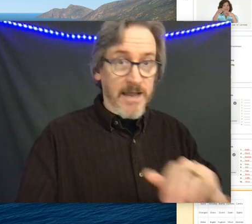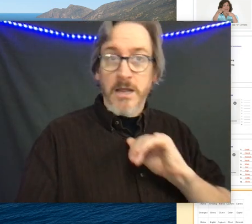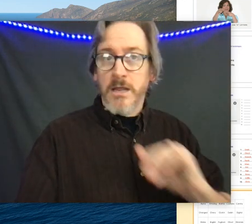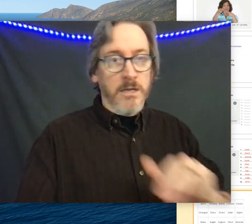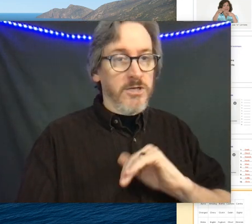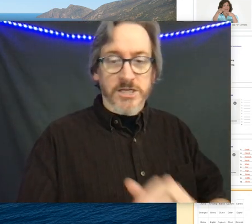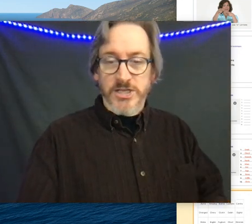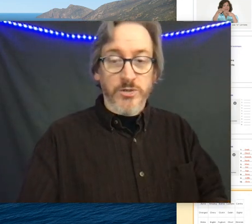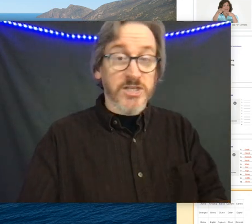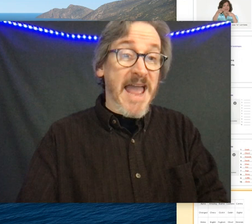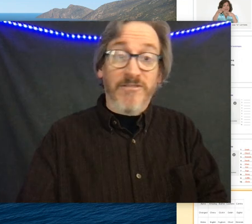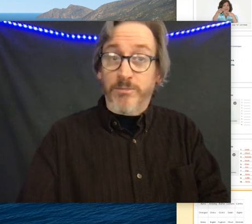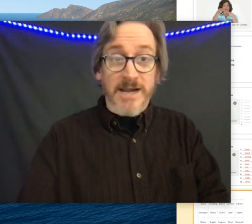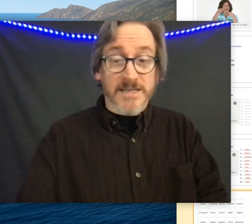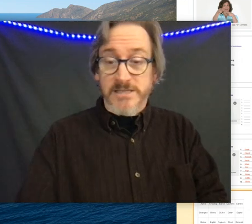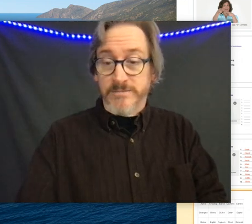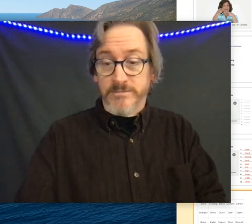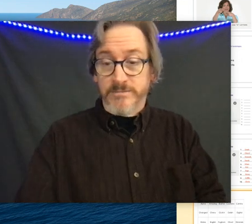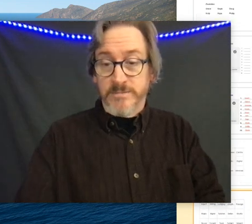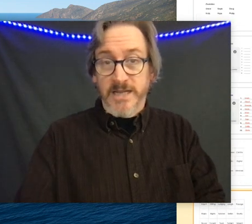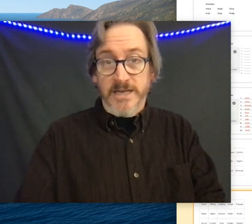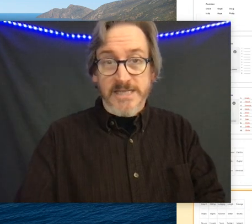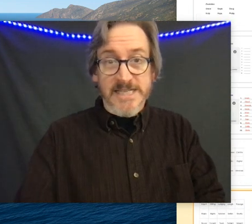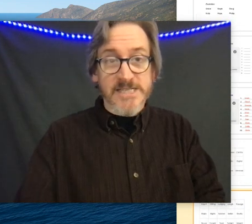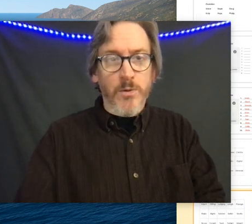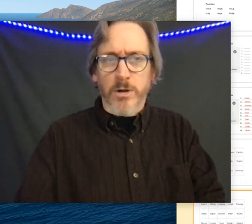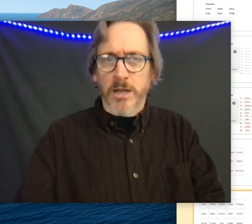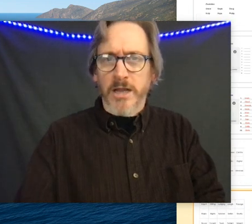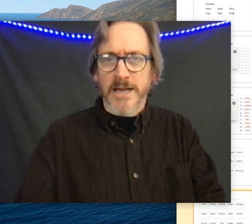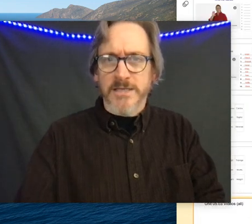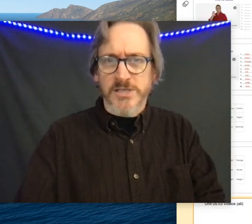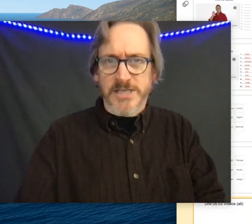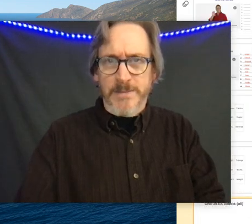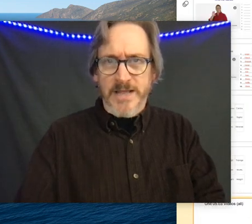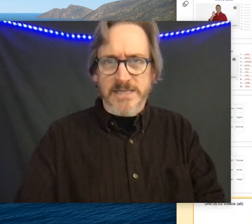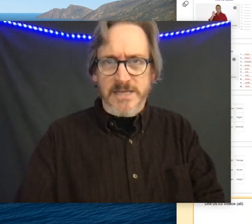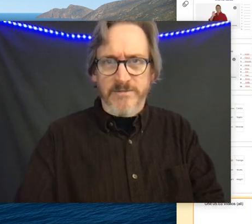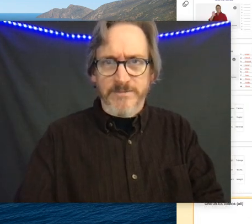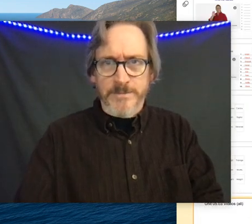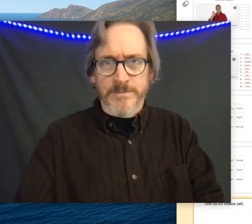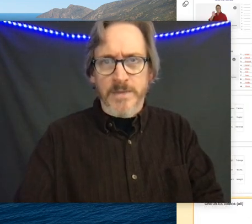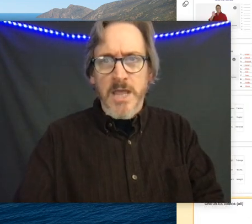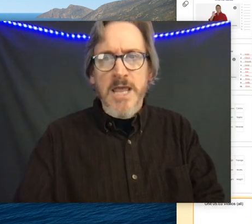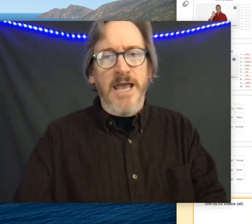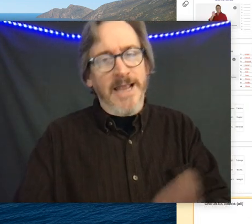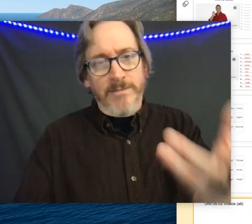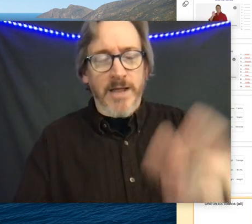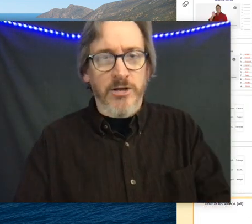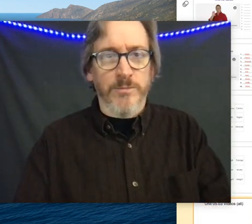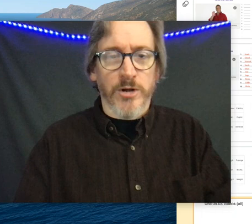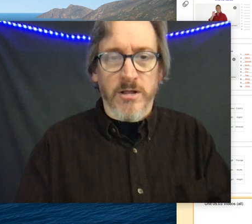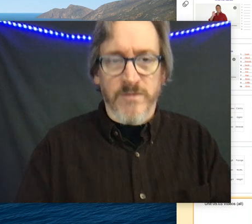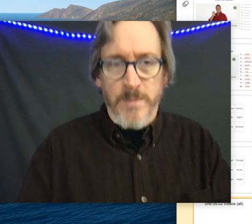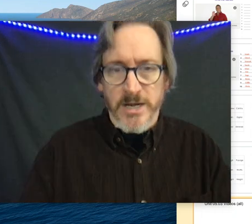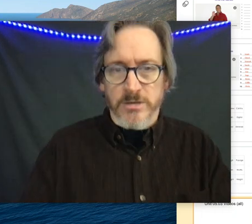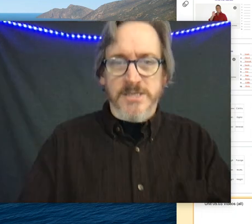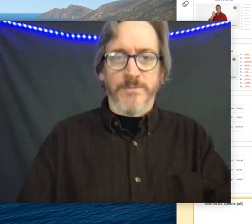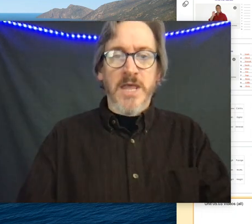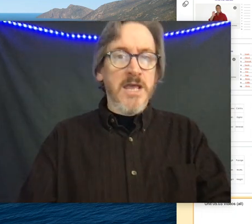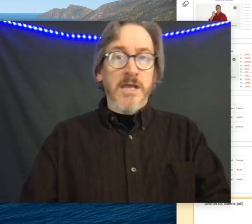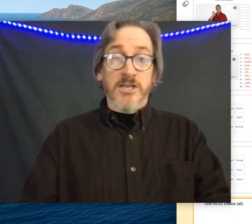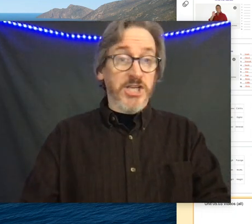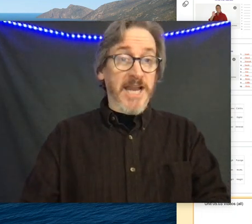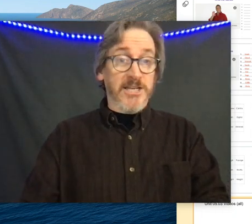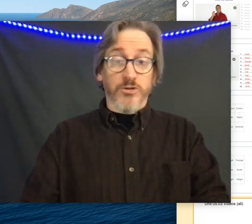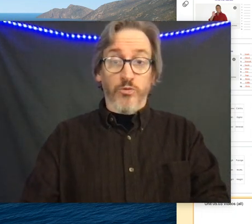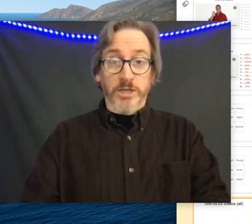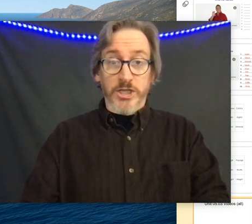stuff like that. You just have to practice. And it's easy when we're online to skip that stuff. And again, I couldn't put all of them on here. So